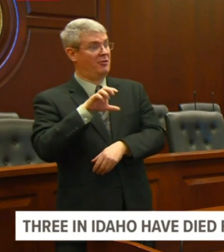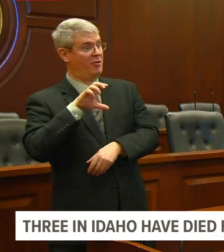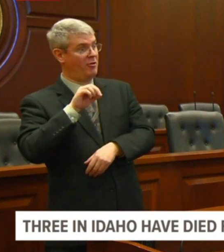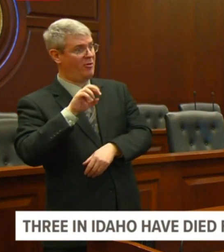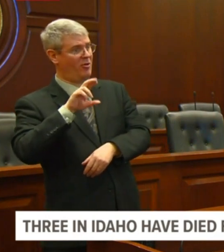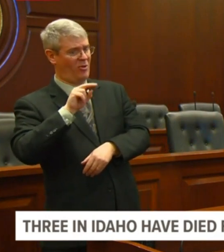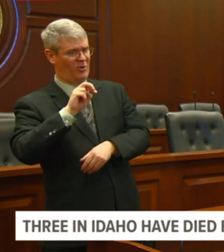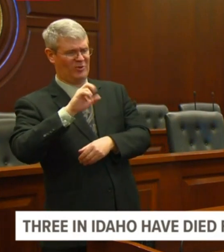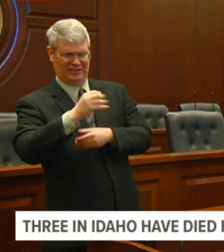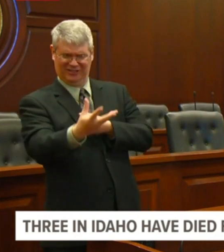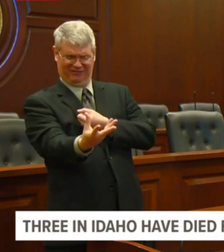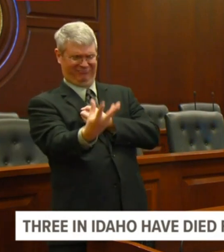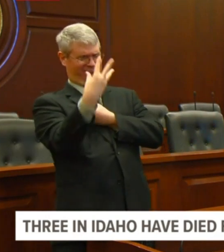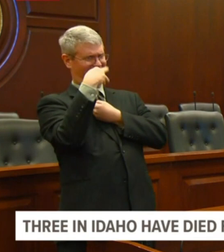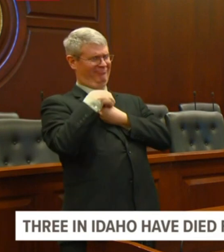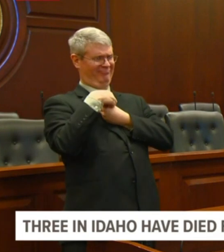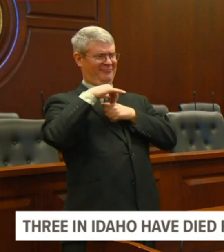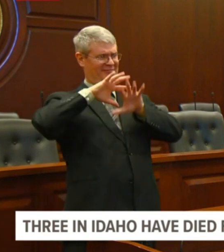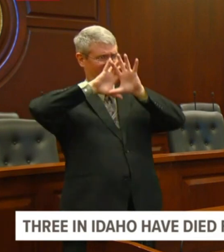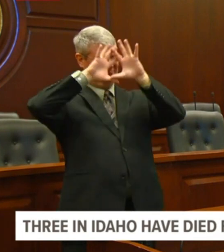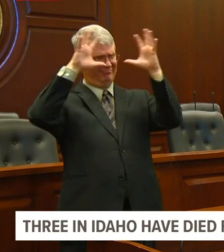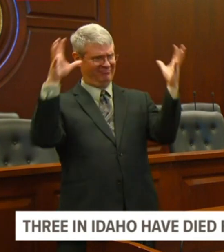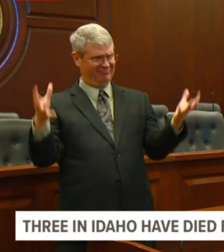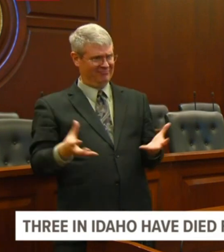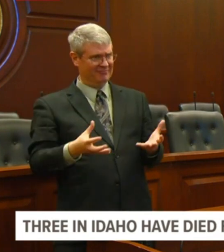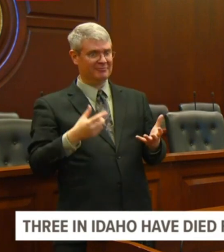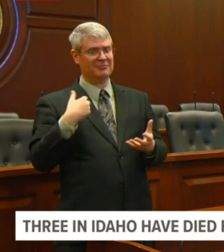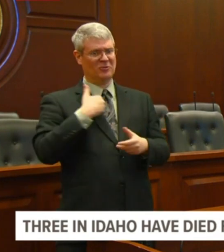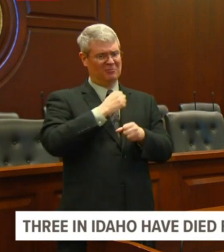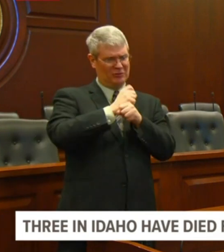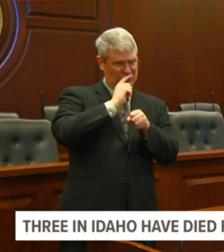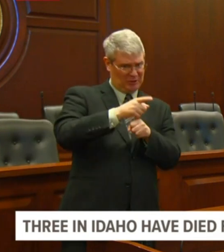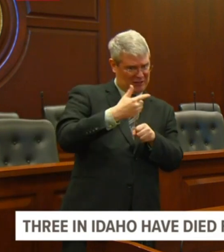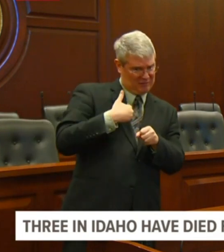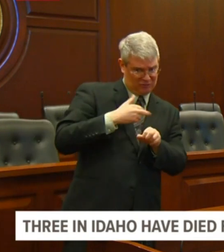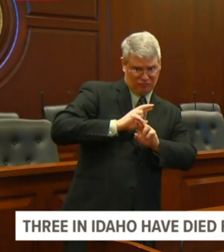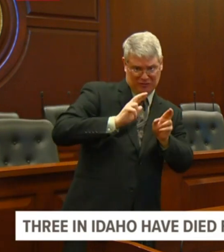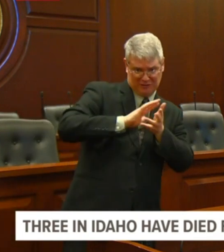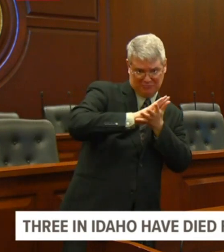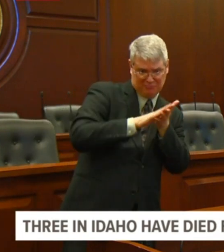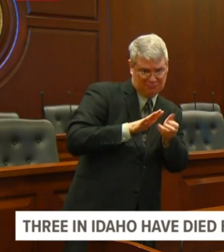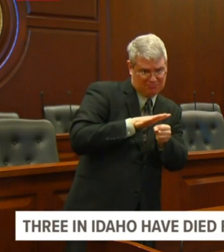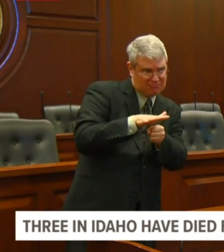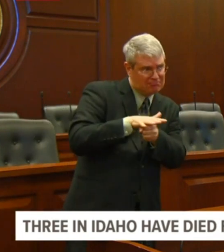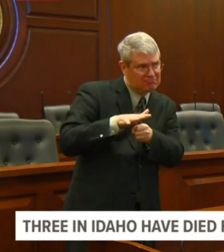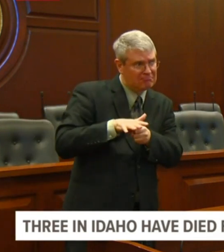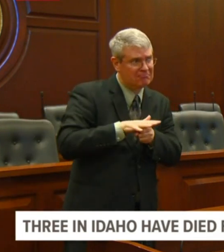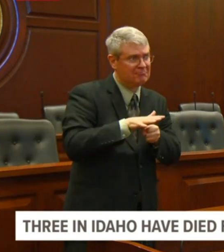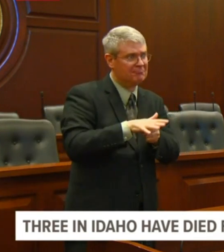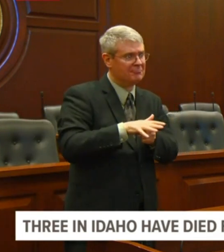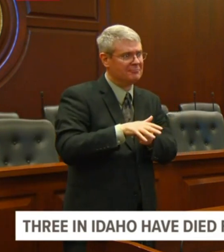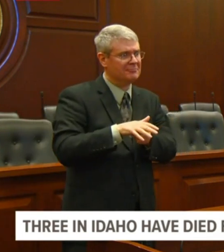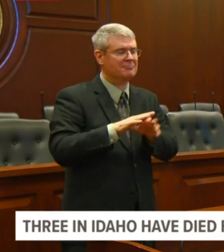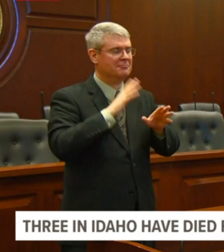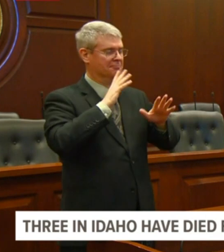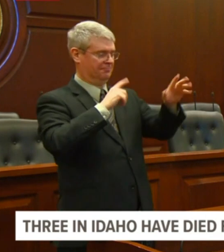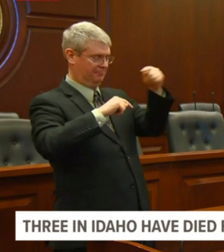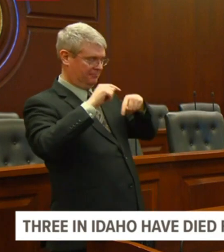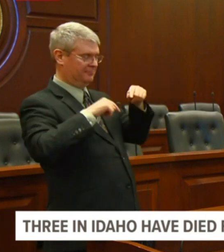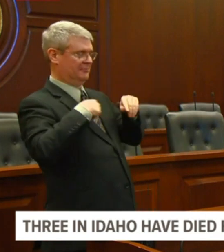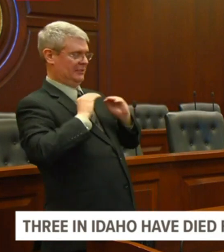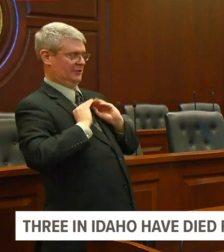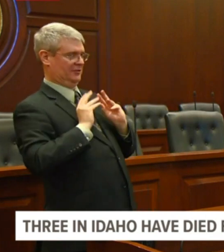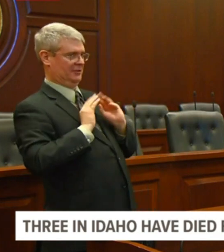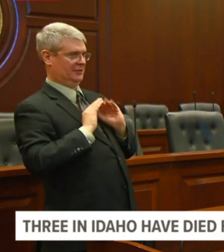if they have a shortage, but, but I want to, uh, I want to reiterate testing, we are still, um,